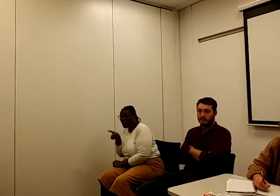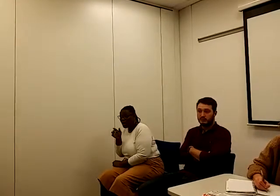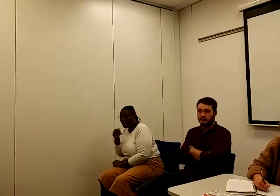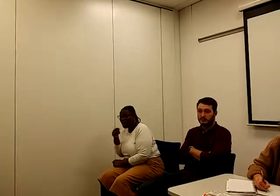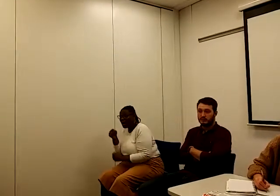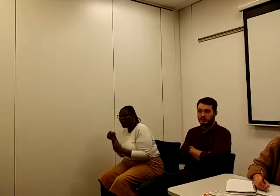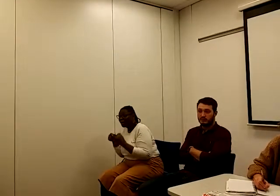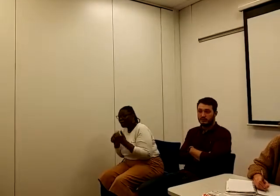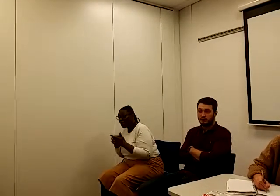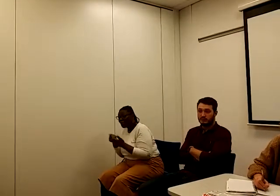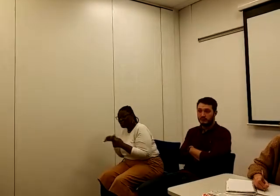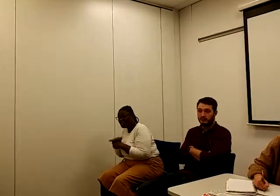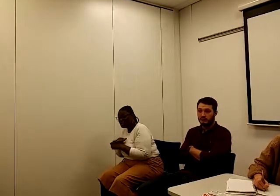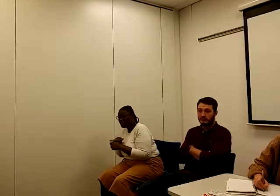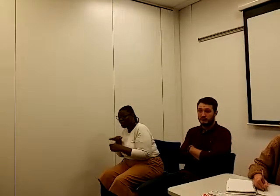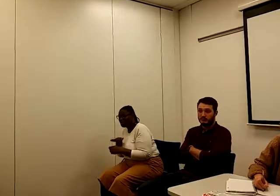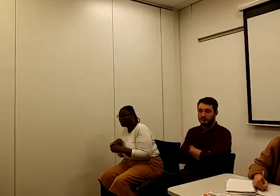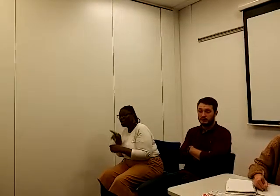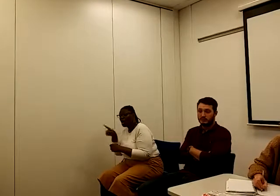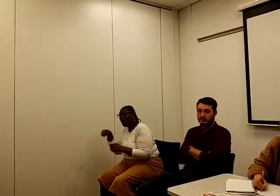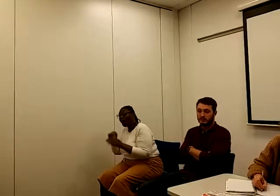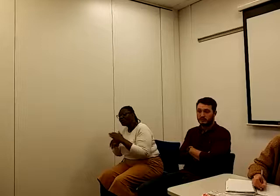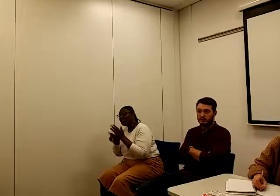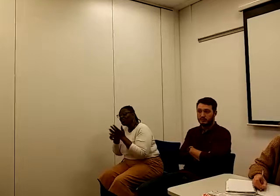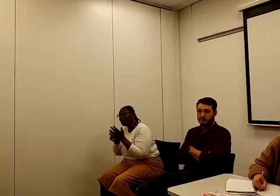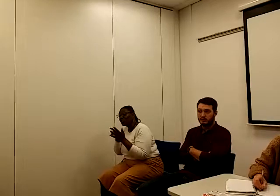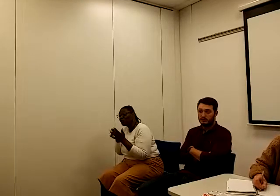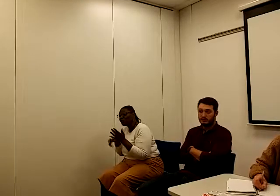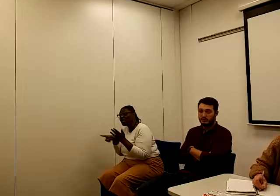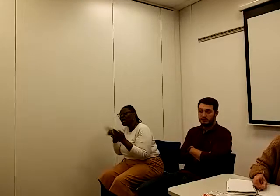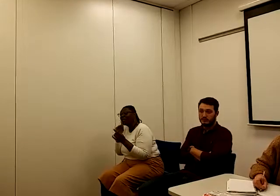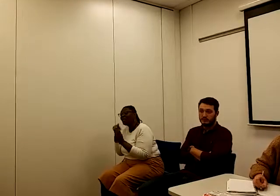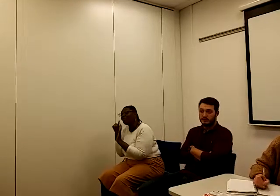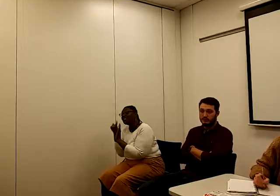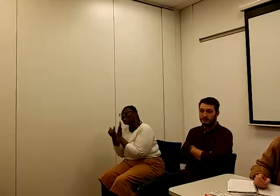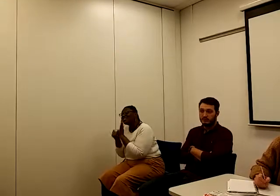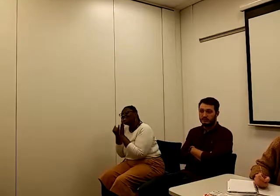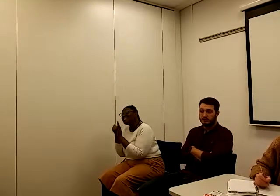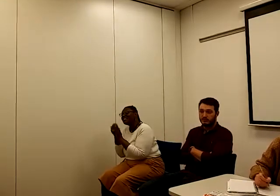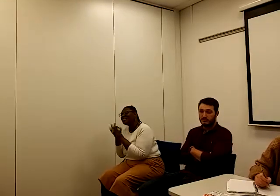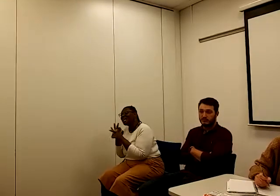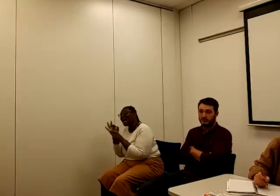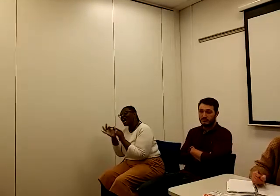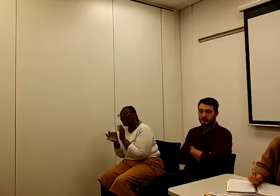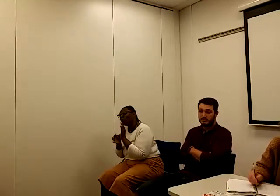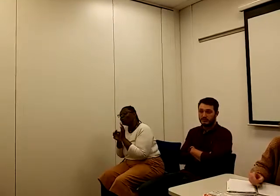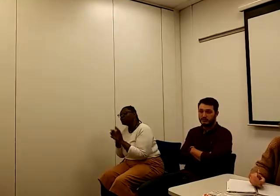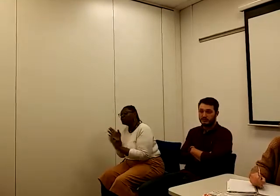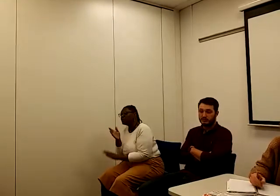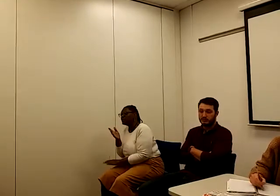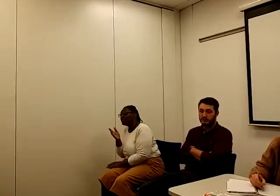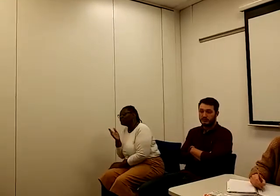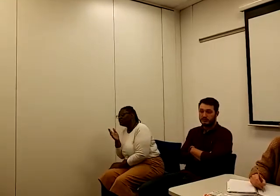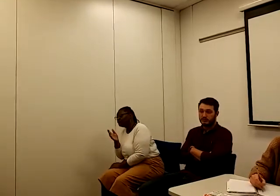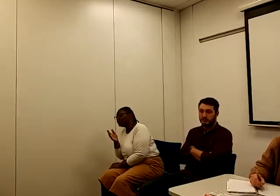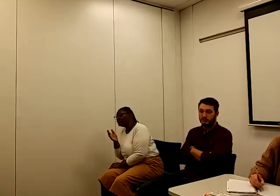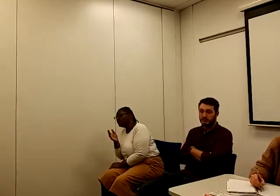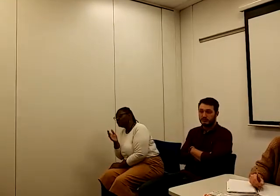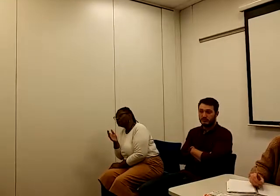situation under Universal Credit about the $60,000? Is it, can it start